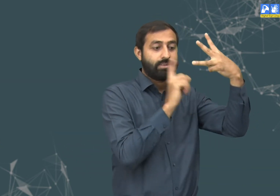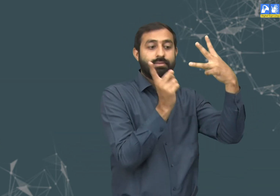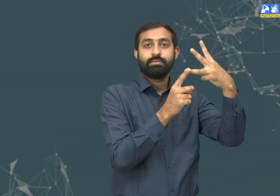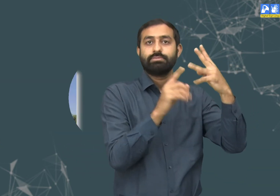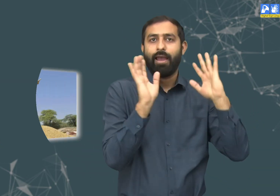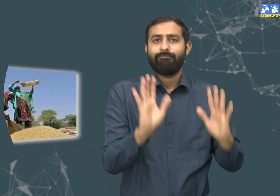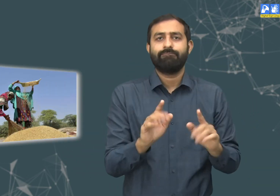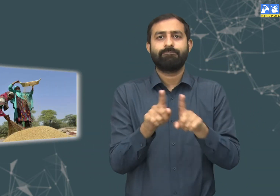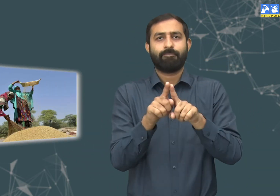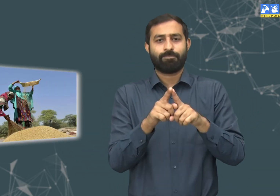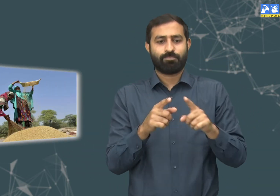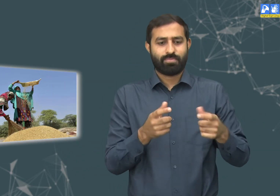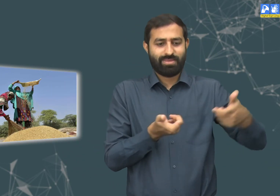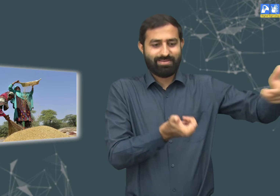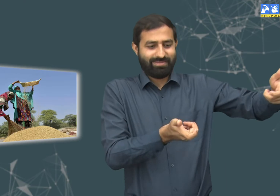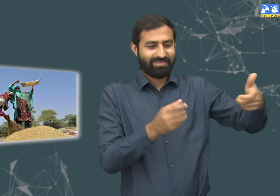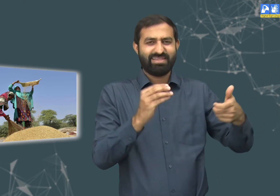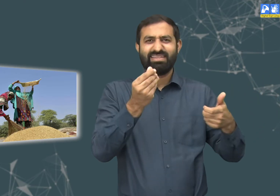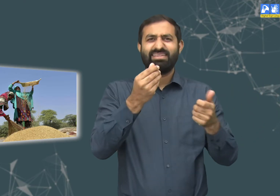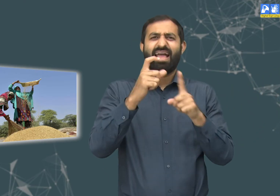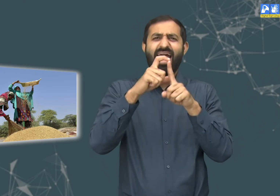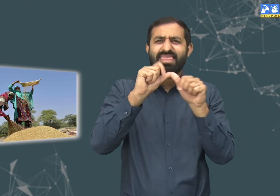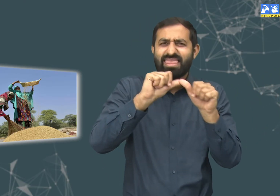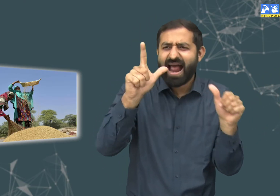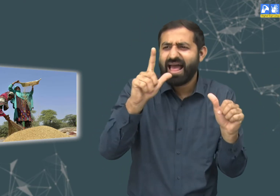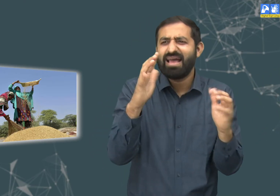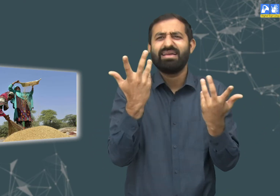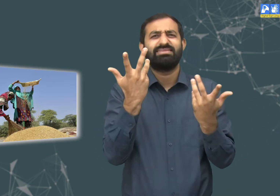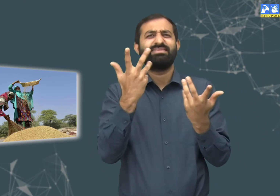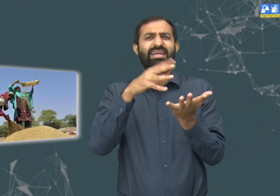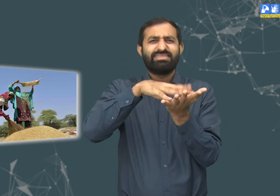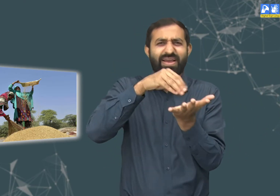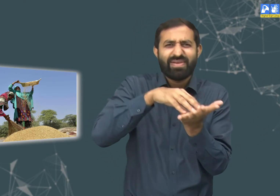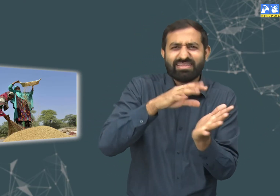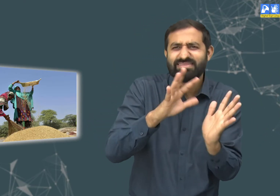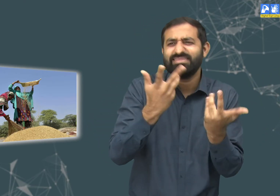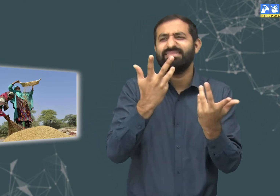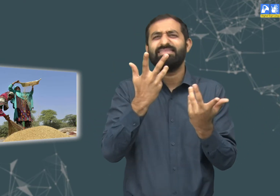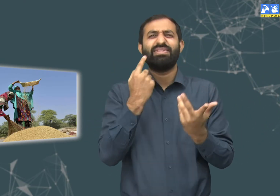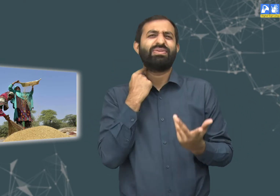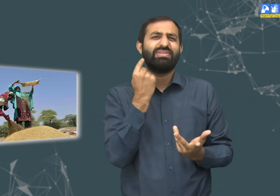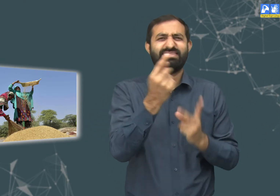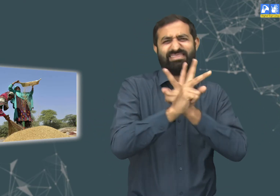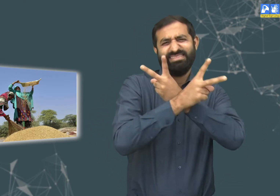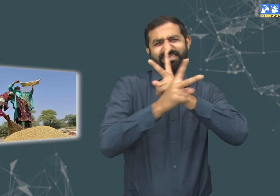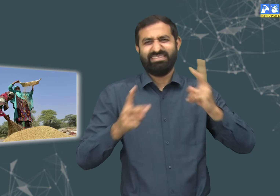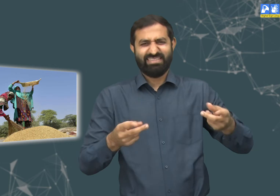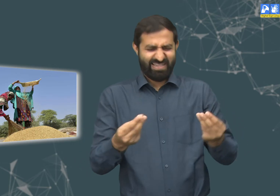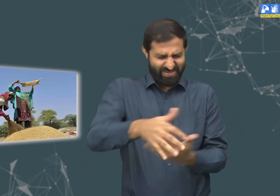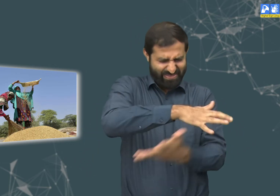third, winnowing. Winnowing is the process of separating the grain such as pulses, rice,